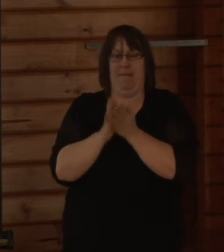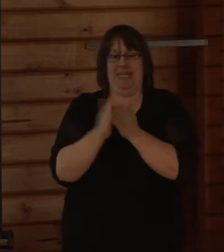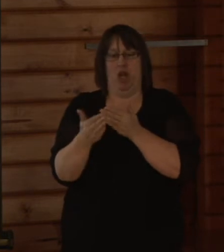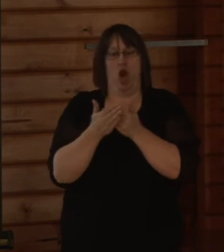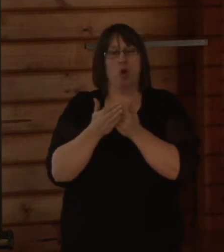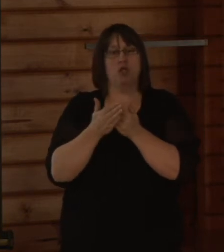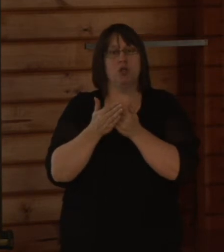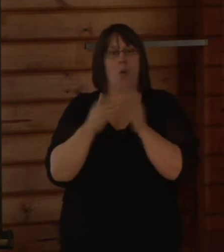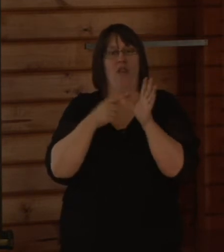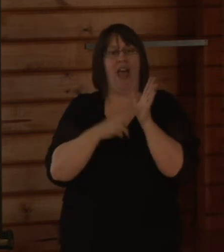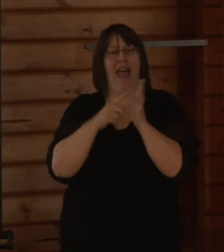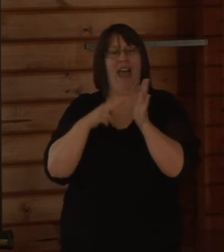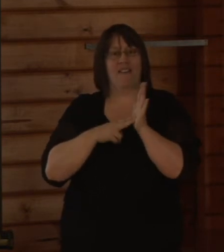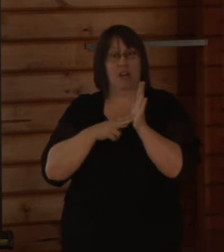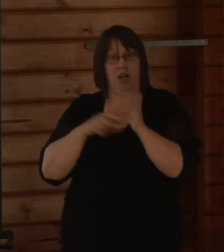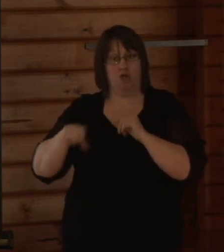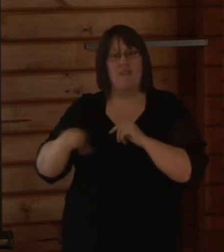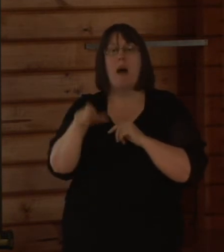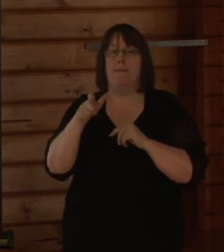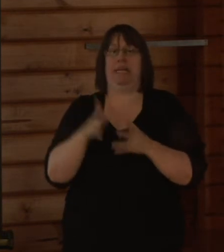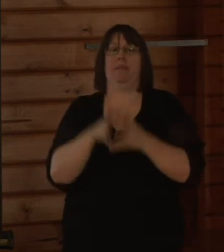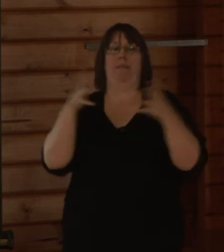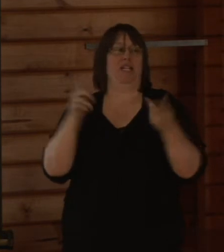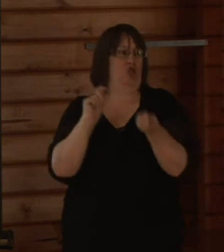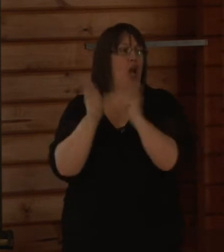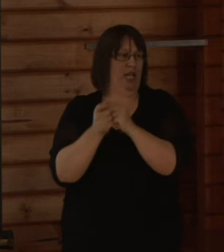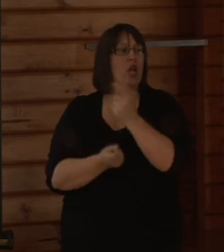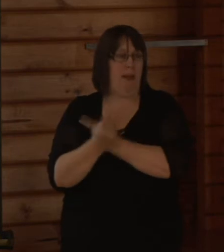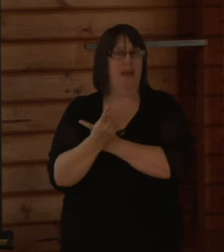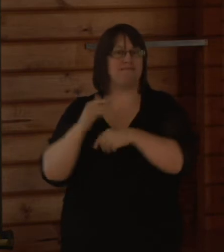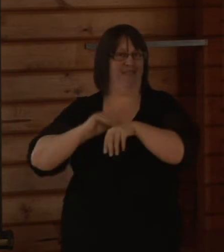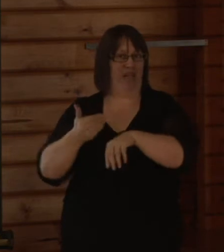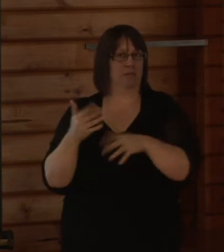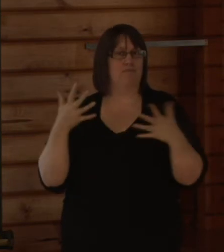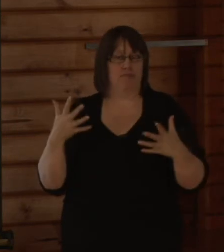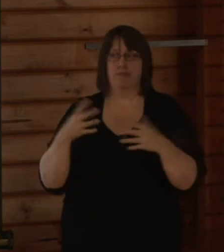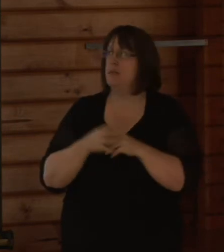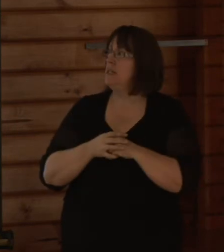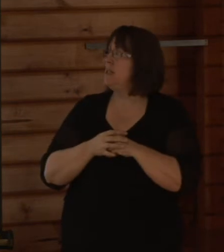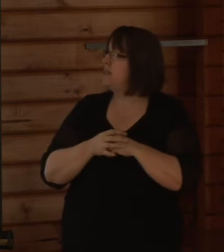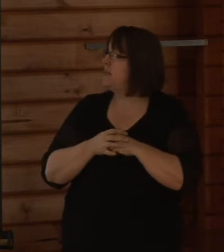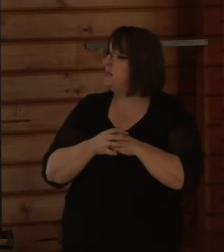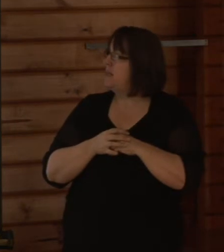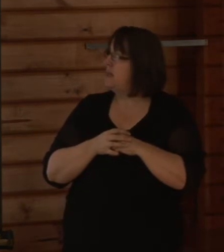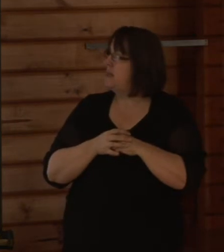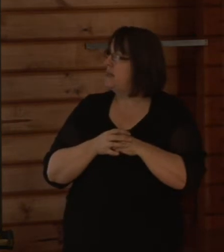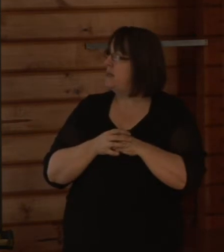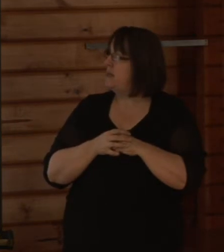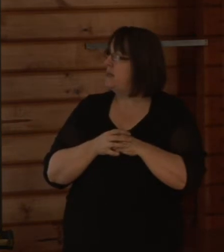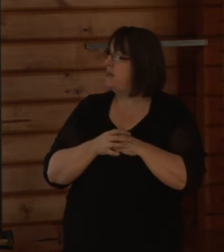have the greatest changes in elevation and so those are,